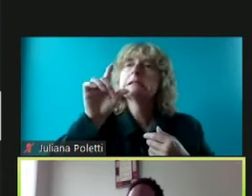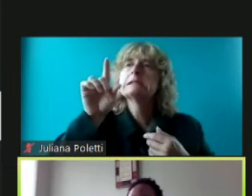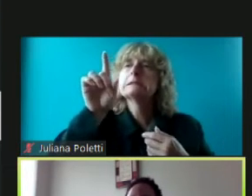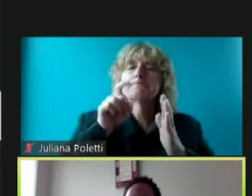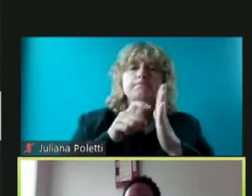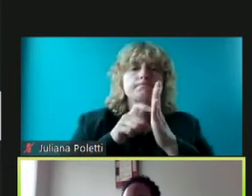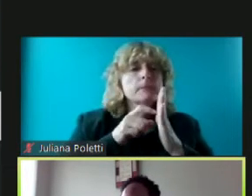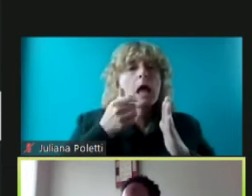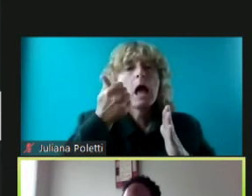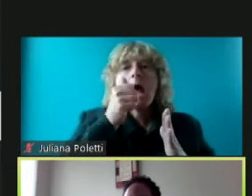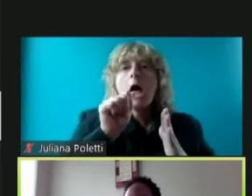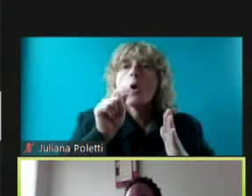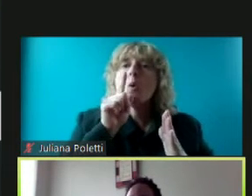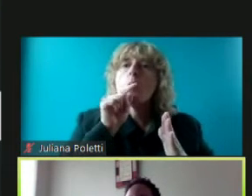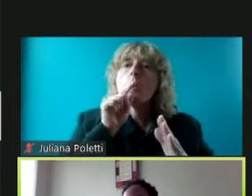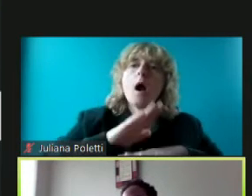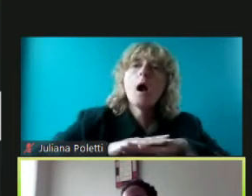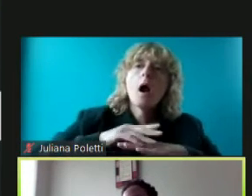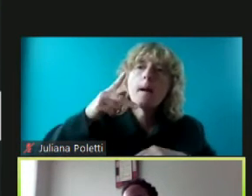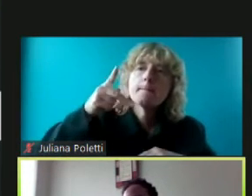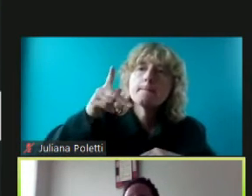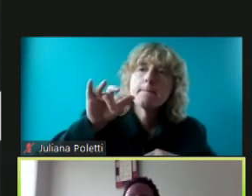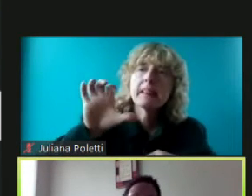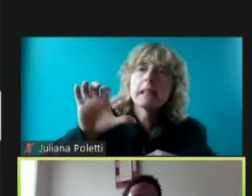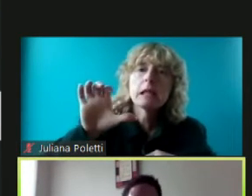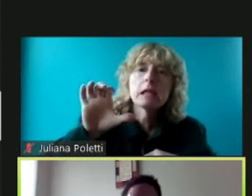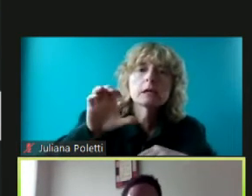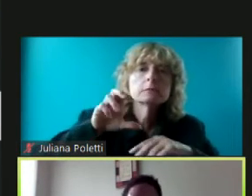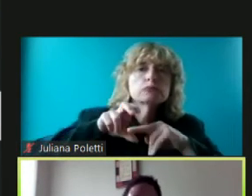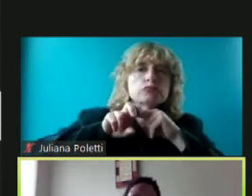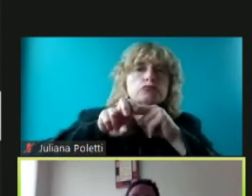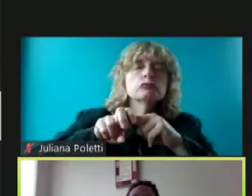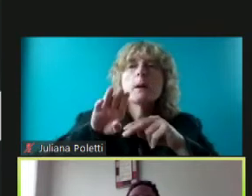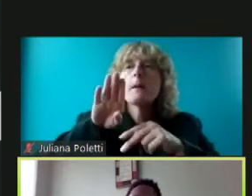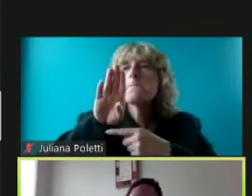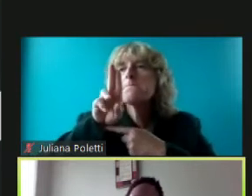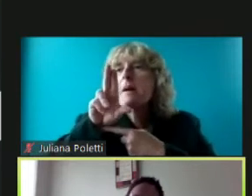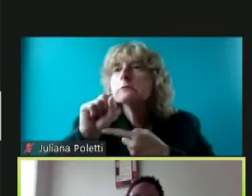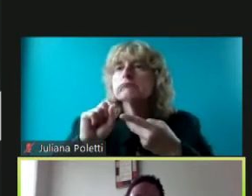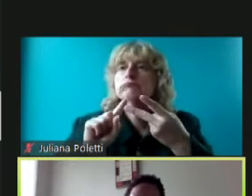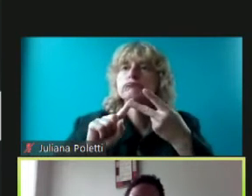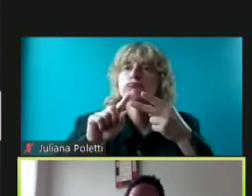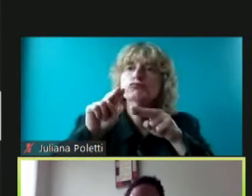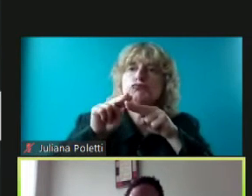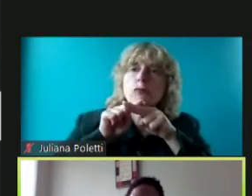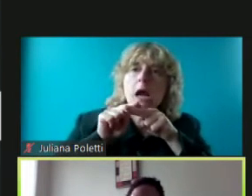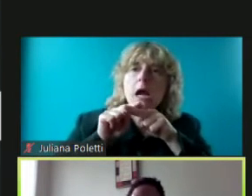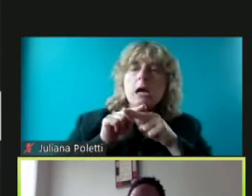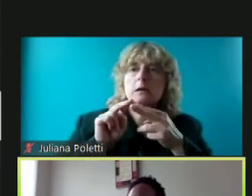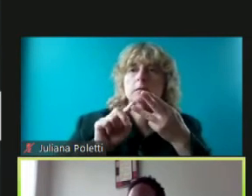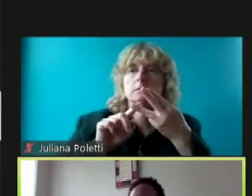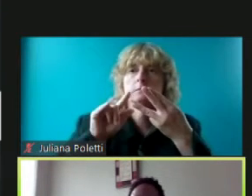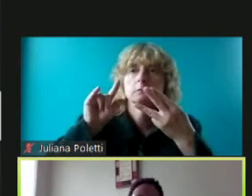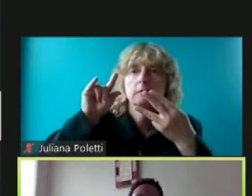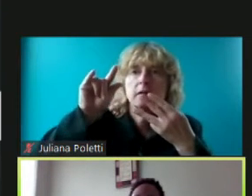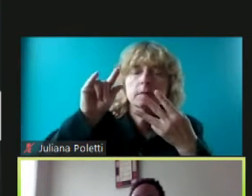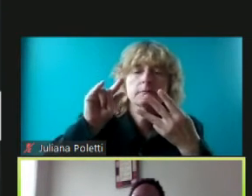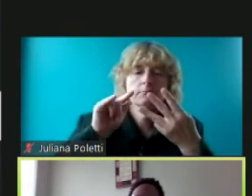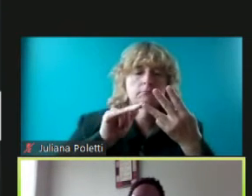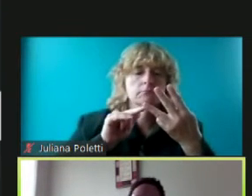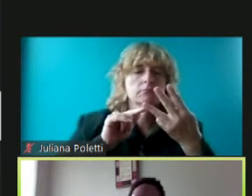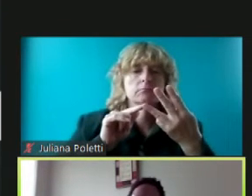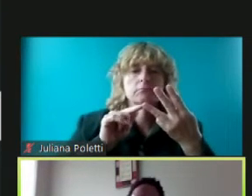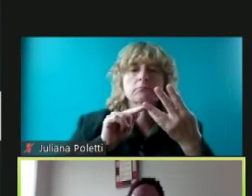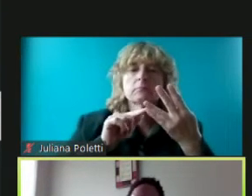buses trains airplanes as well as airports to wear masks that's vaccinated